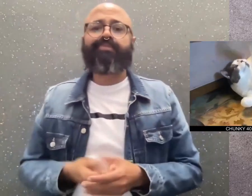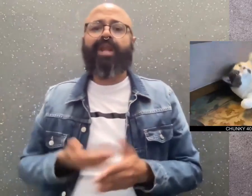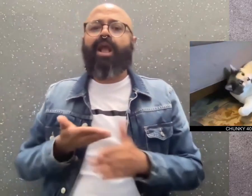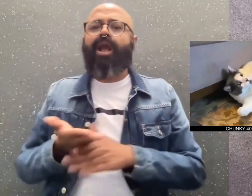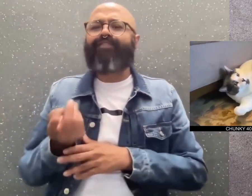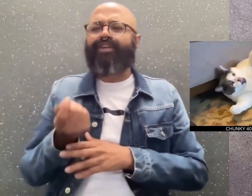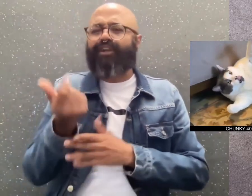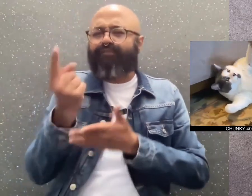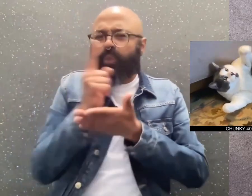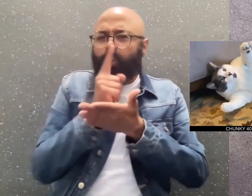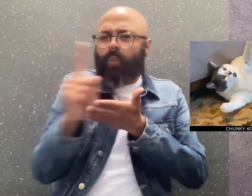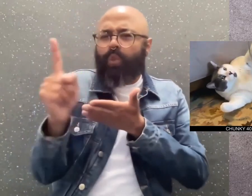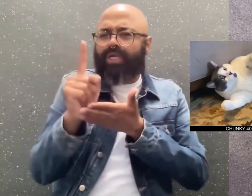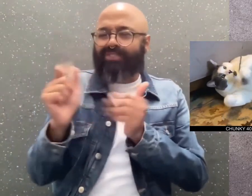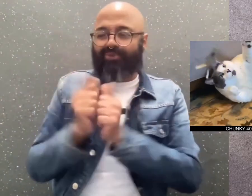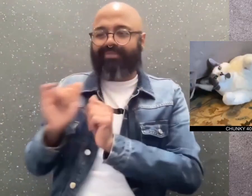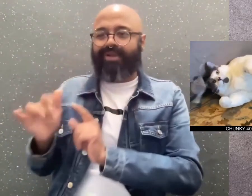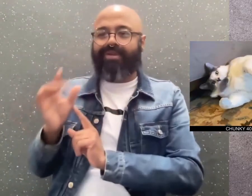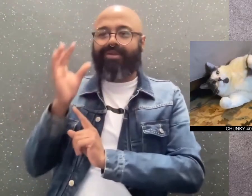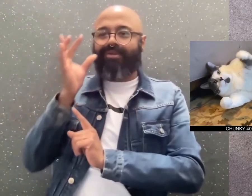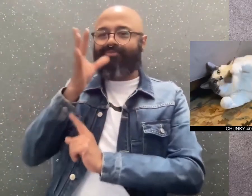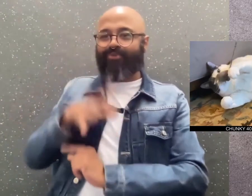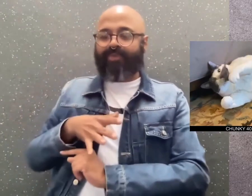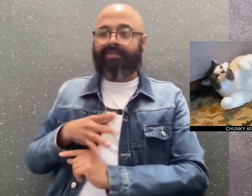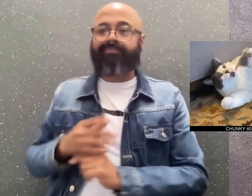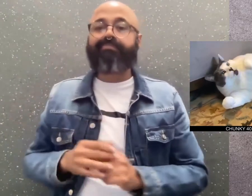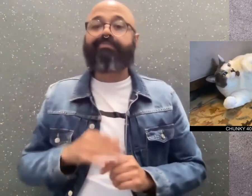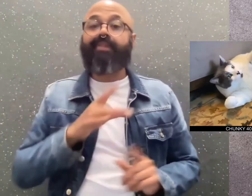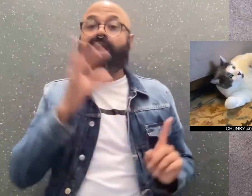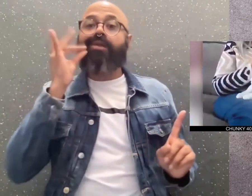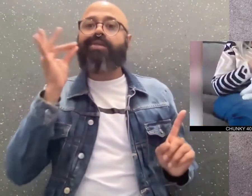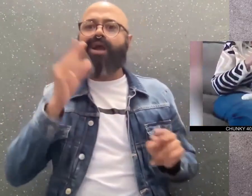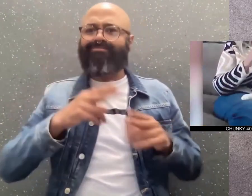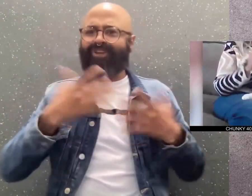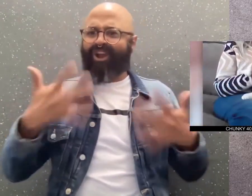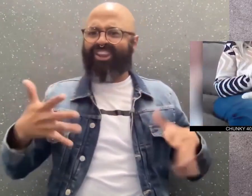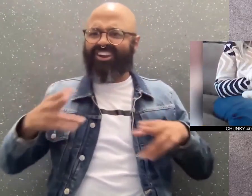After just a few weeks with Ford, Patches has already lost 2.2 pounds.